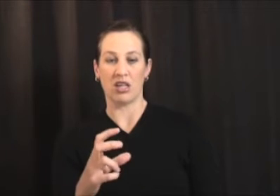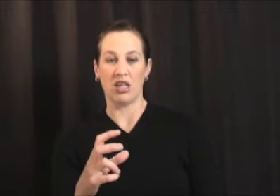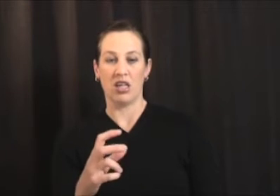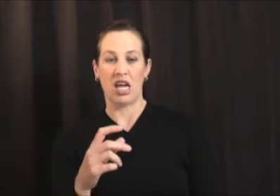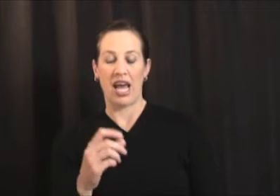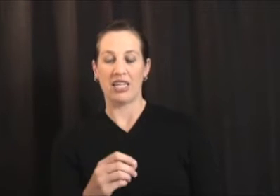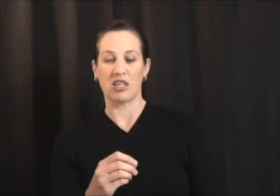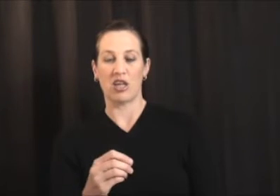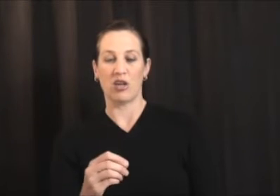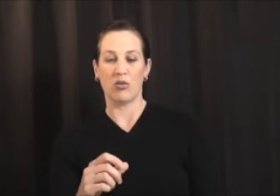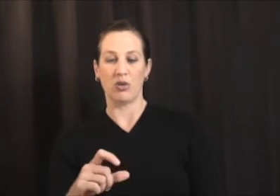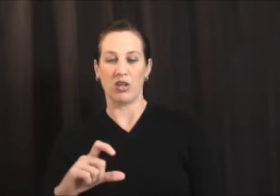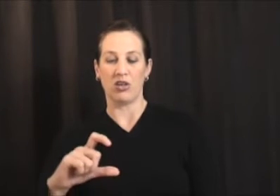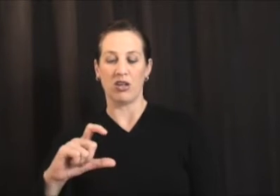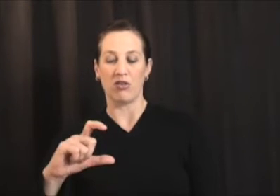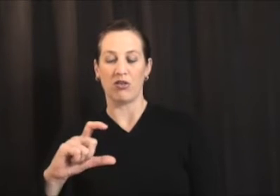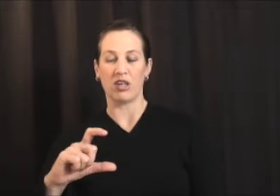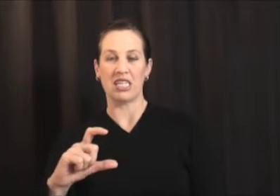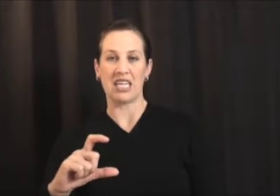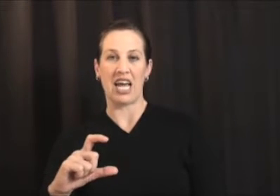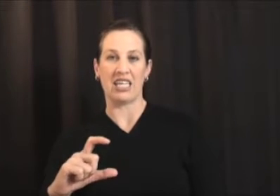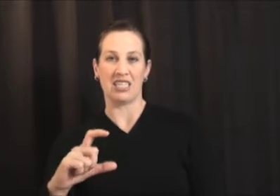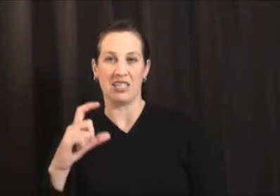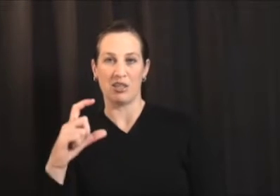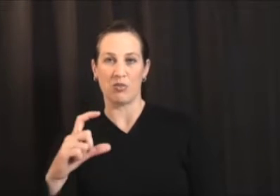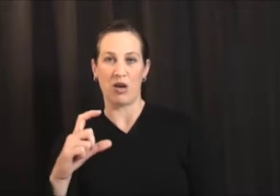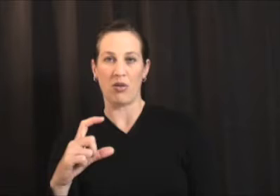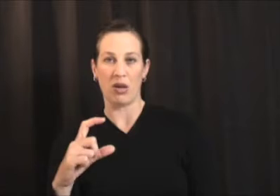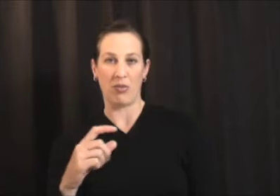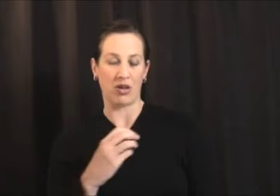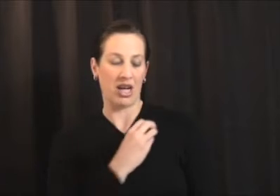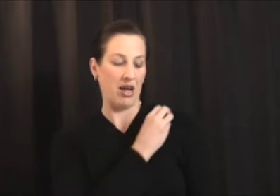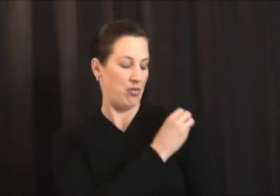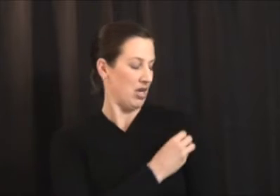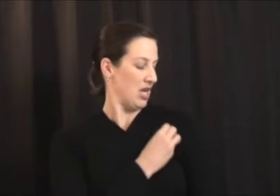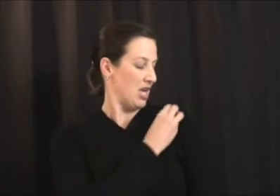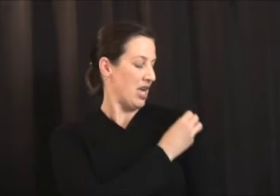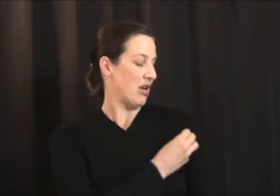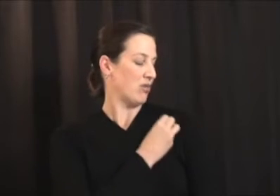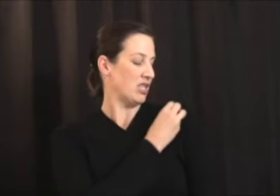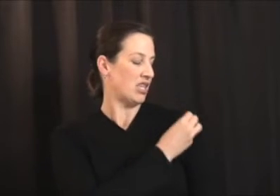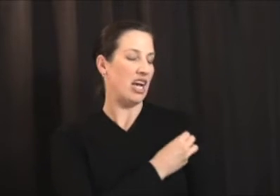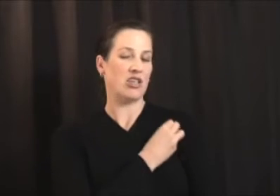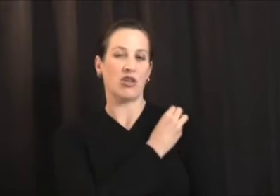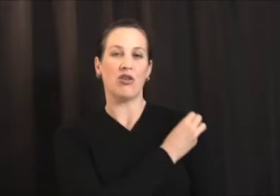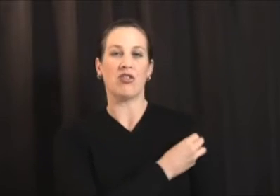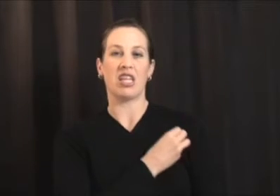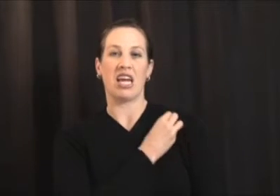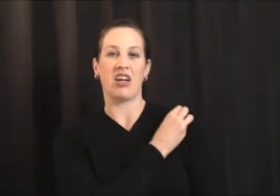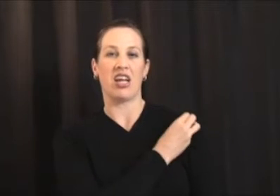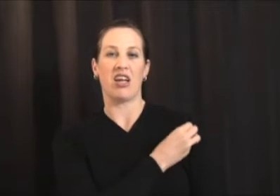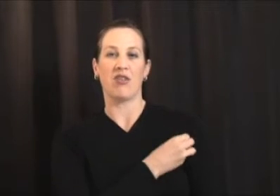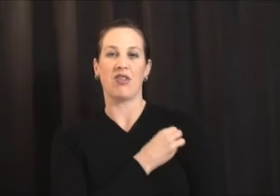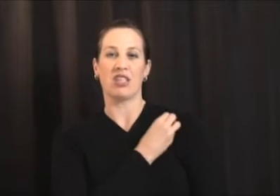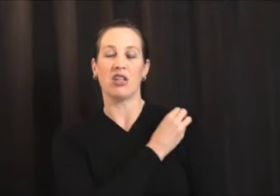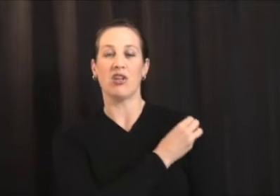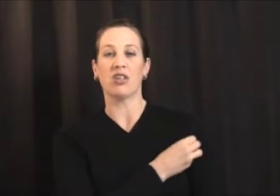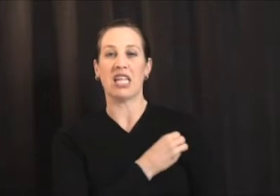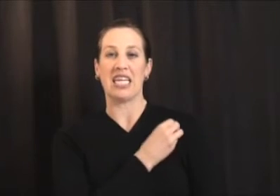ice cube where you can freeze ice in a small paper cup and massage over the area if it's a localized